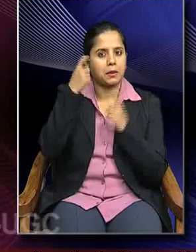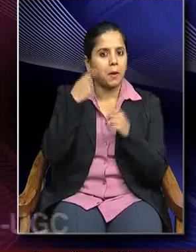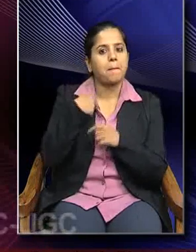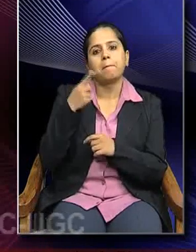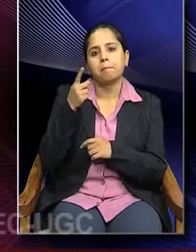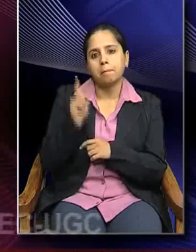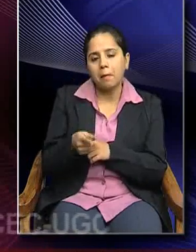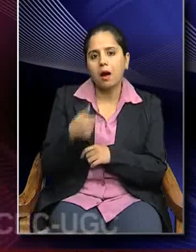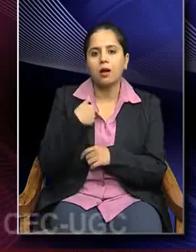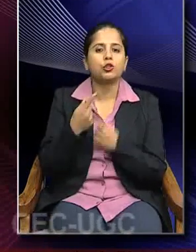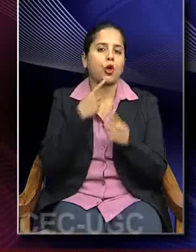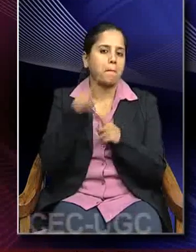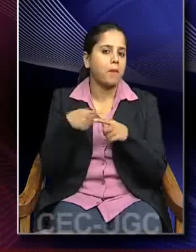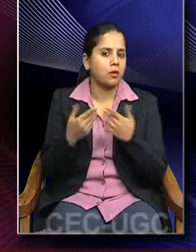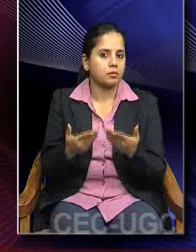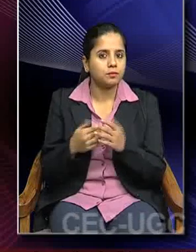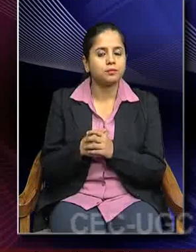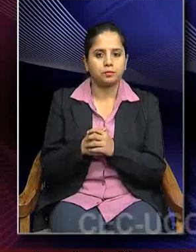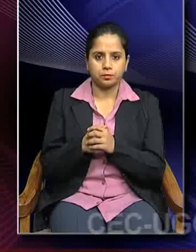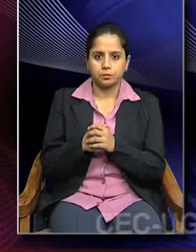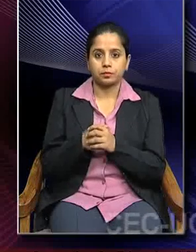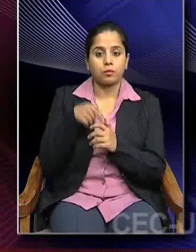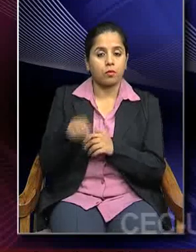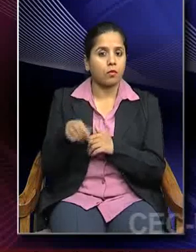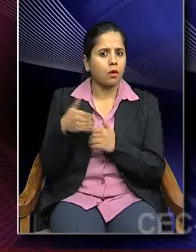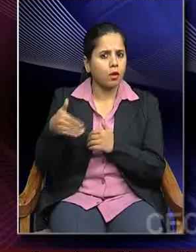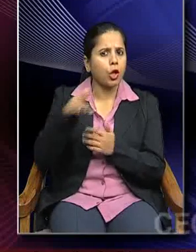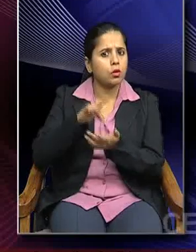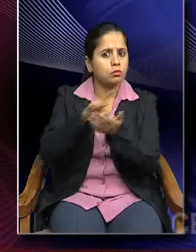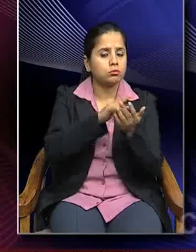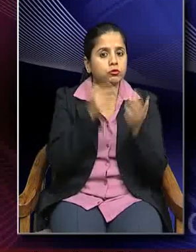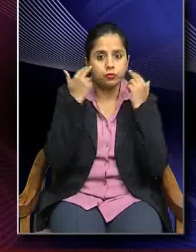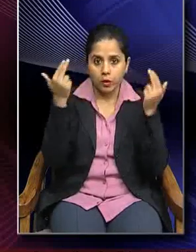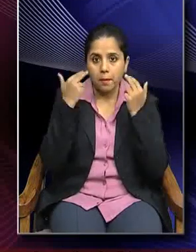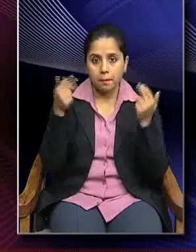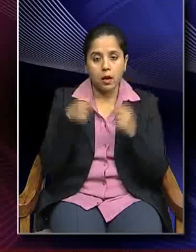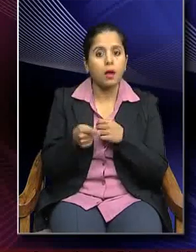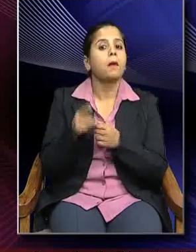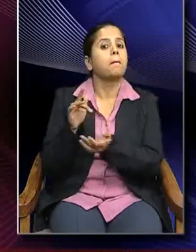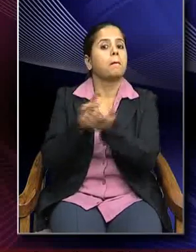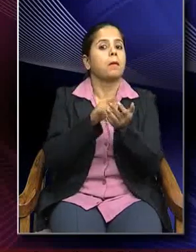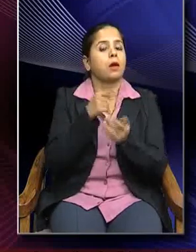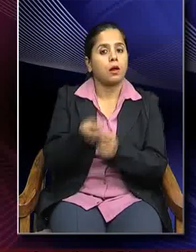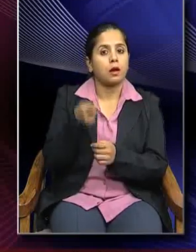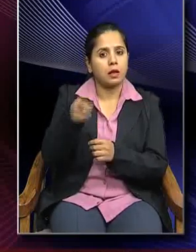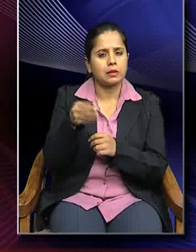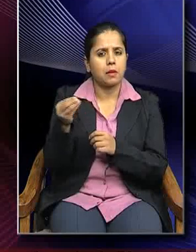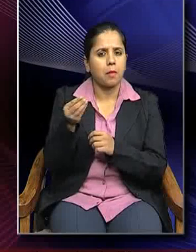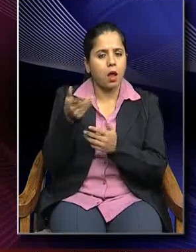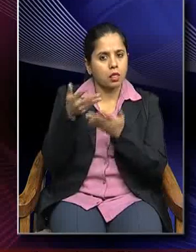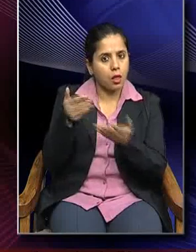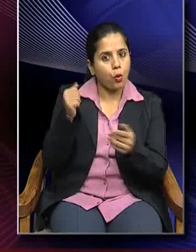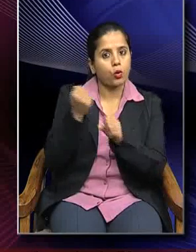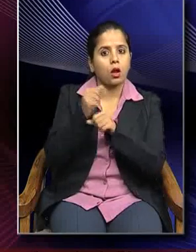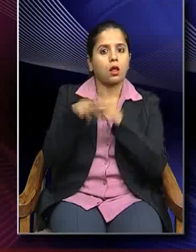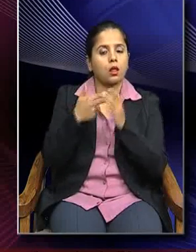talk about it. Prominent locations from where the specimen of Gandhar